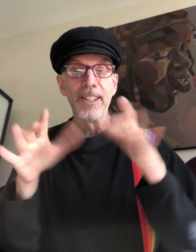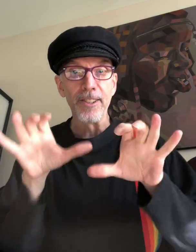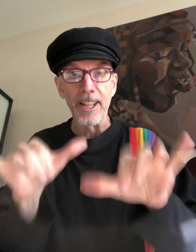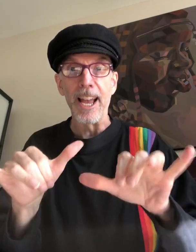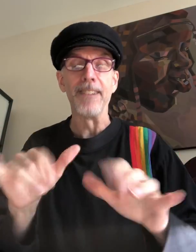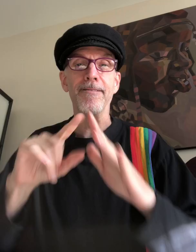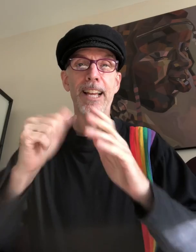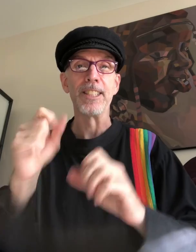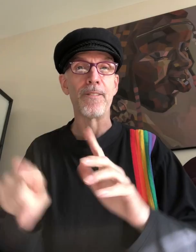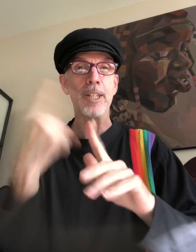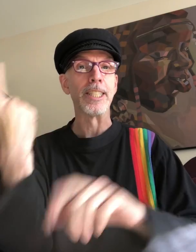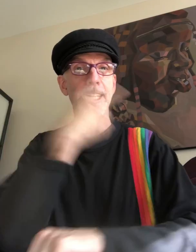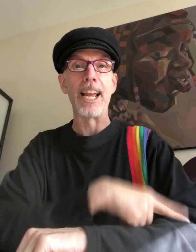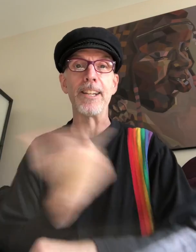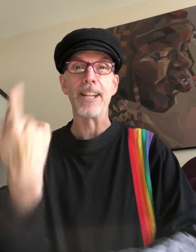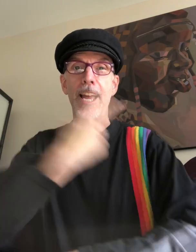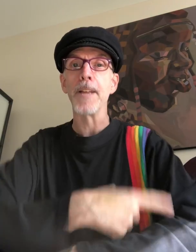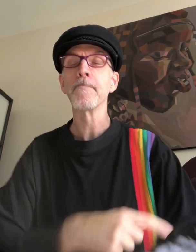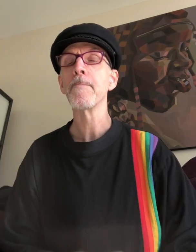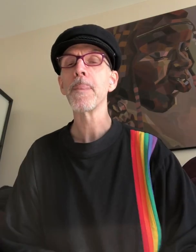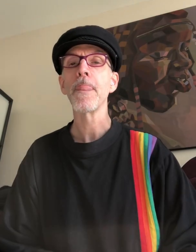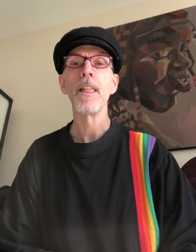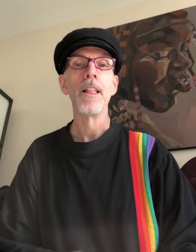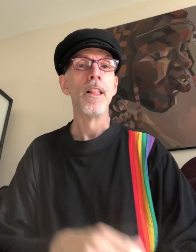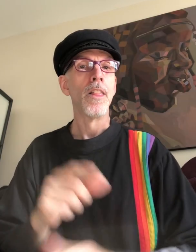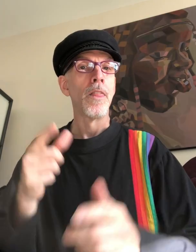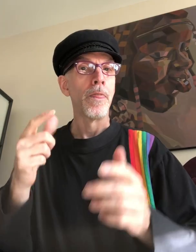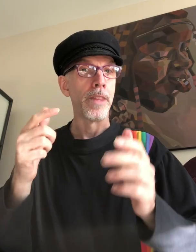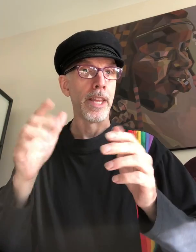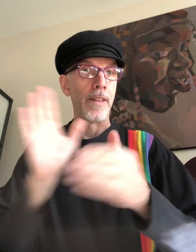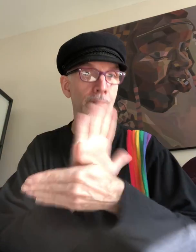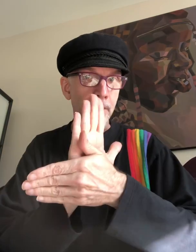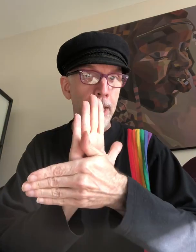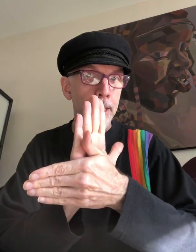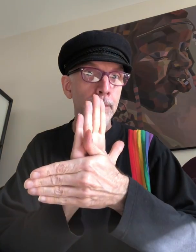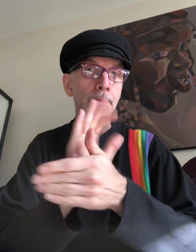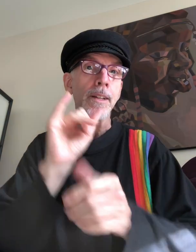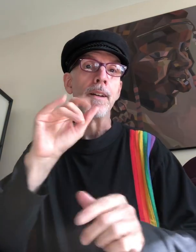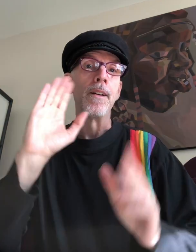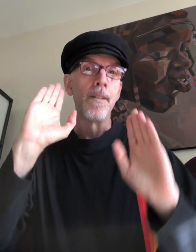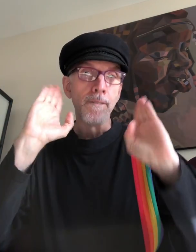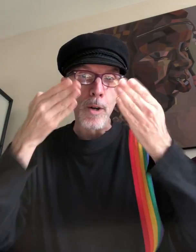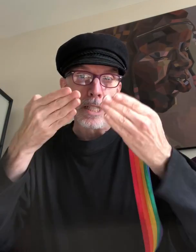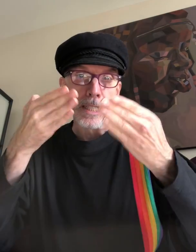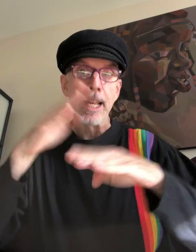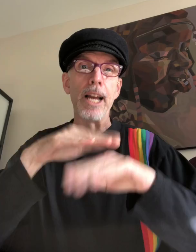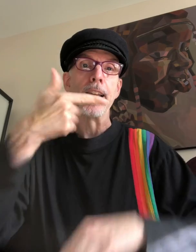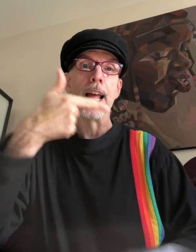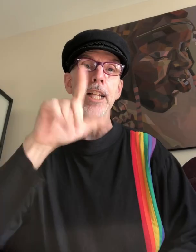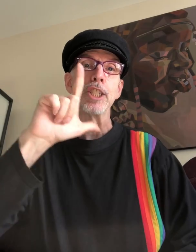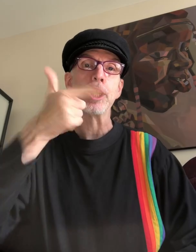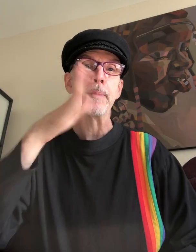to do that on the first day today. The film focusing on LGBTQ